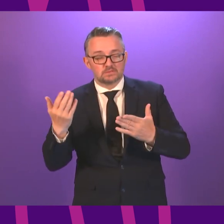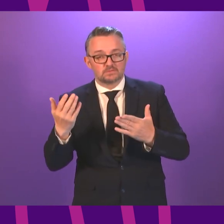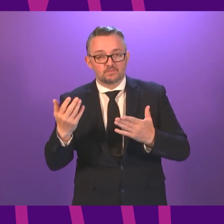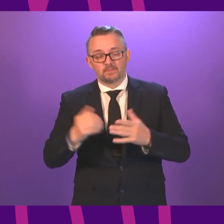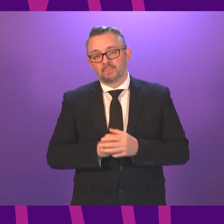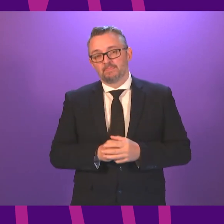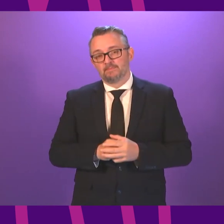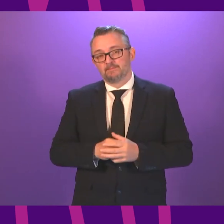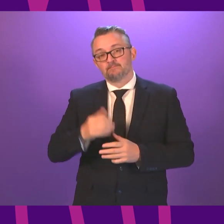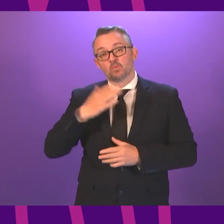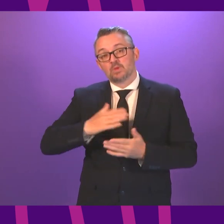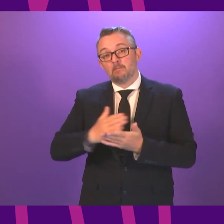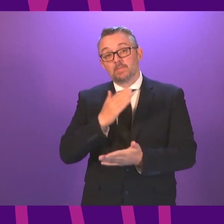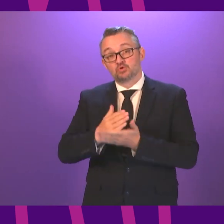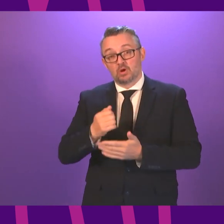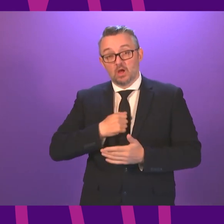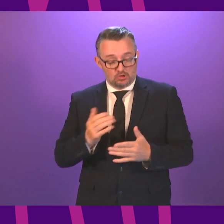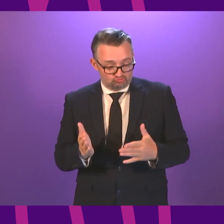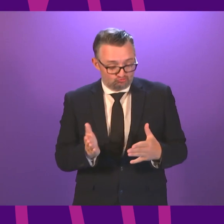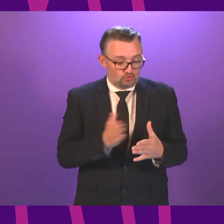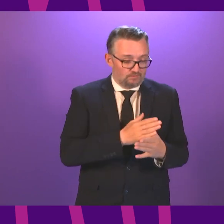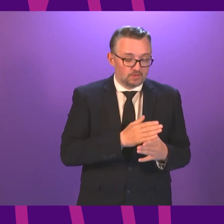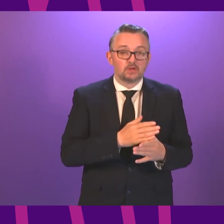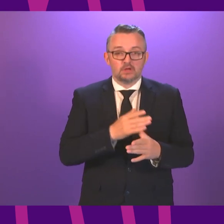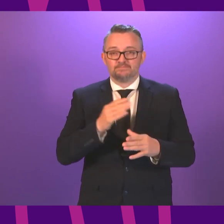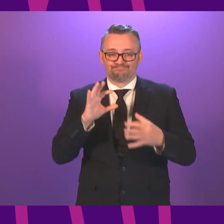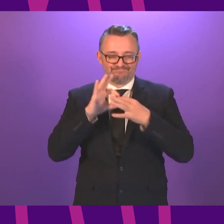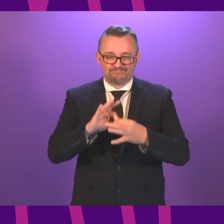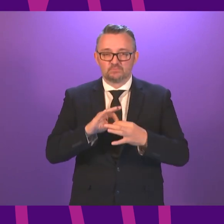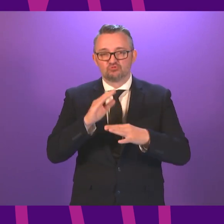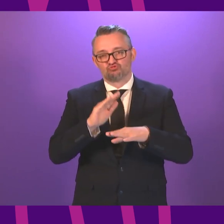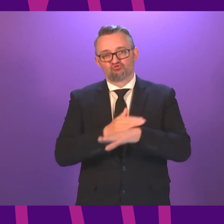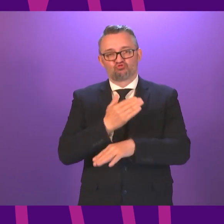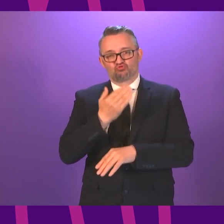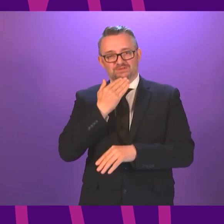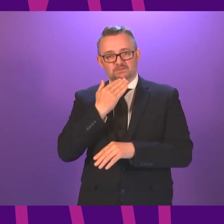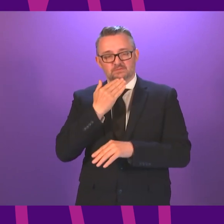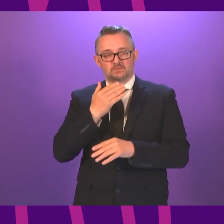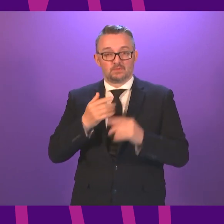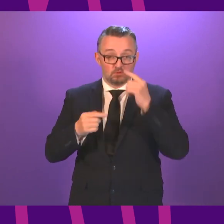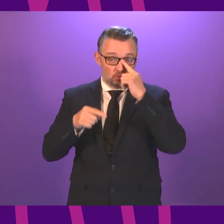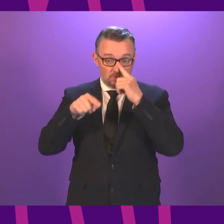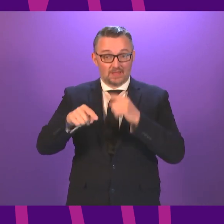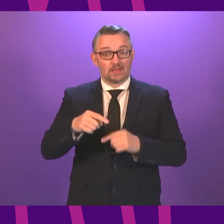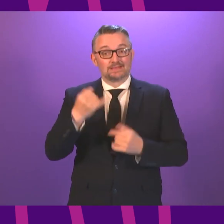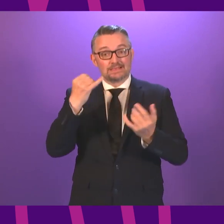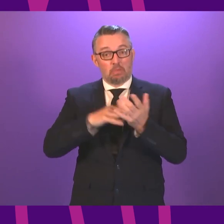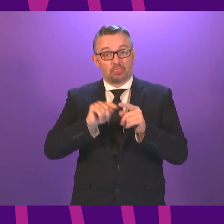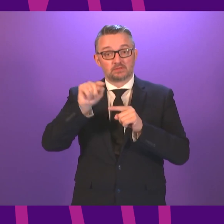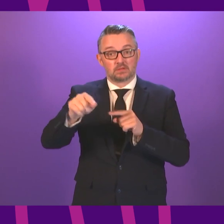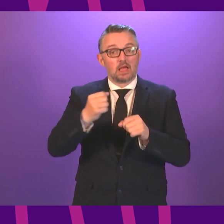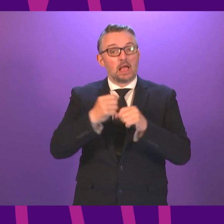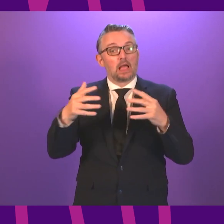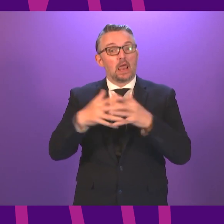work to ensure that our recovery is a green one. In less than six months' time, Glasgow is due to host